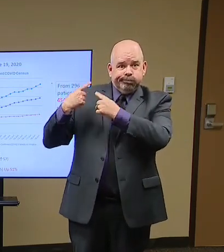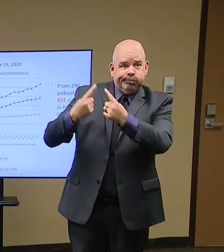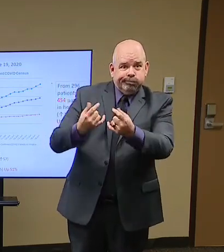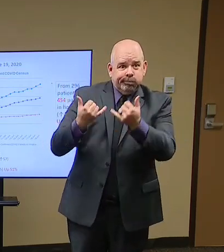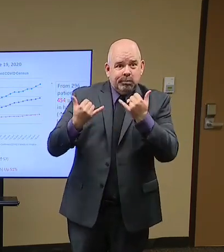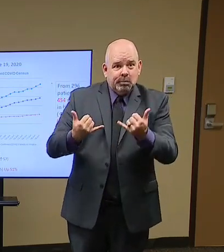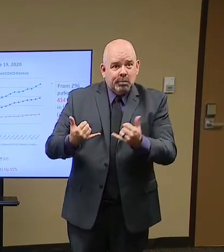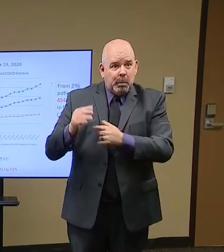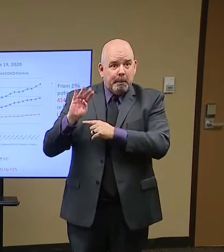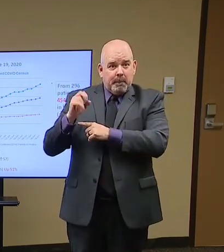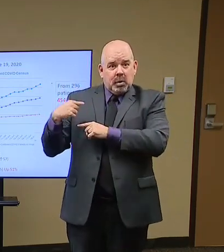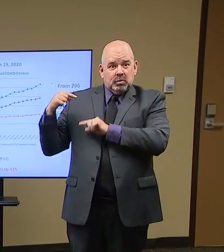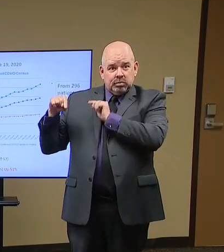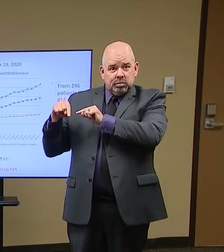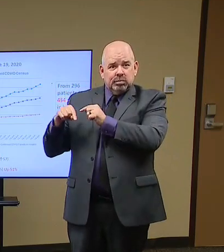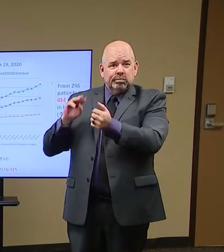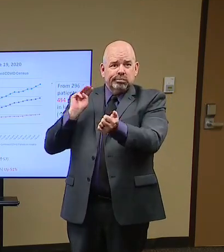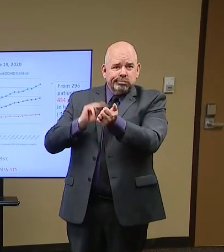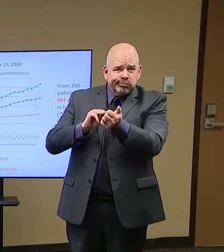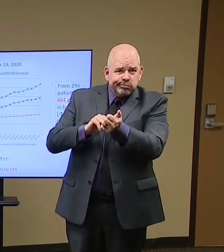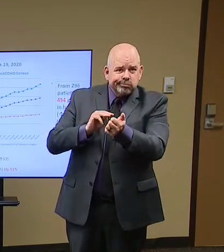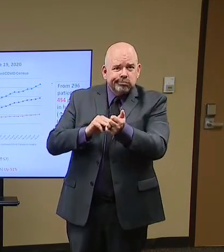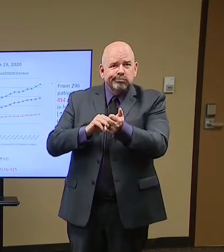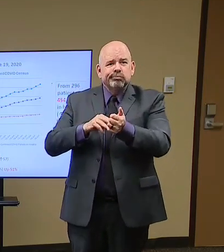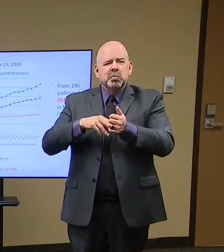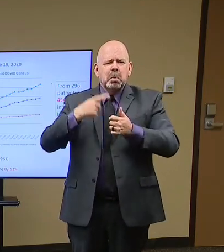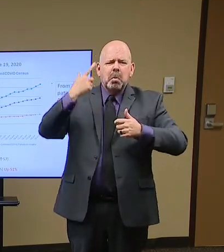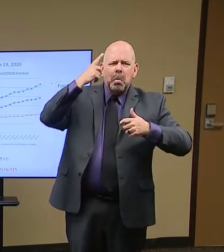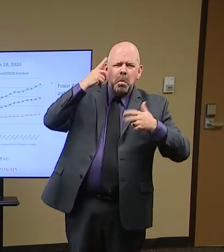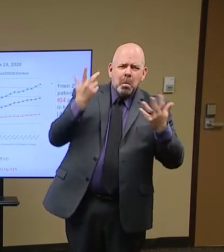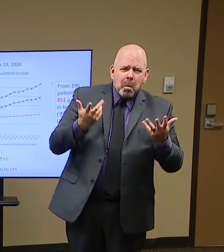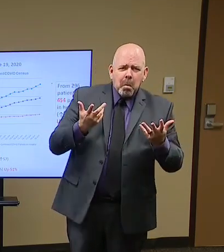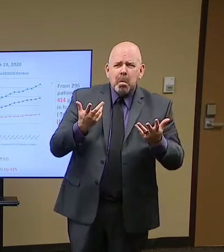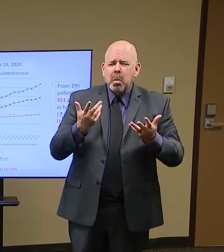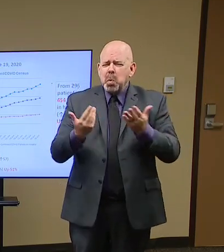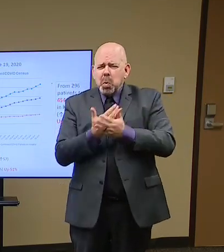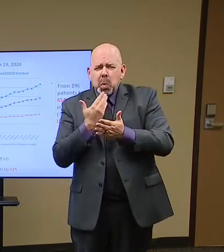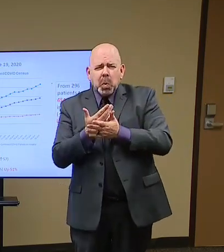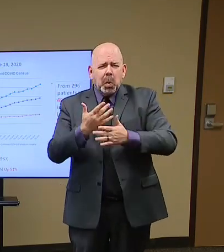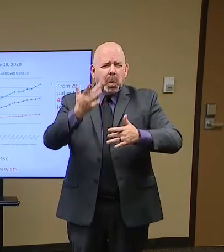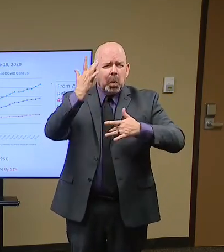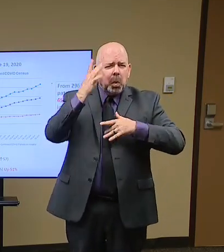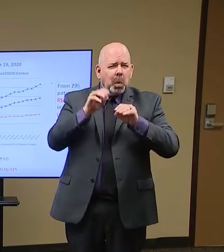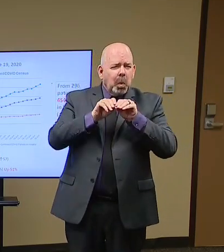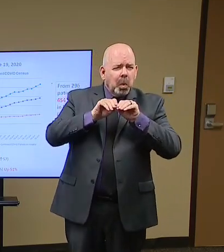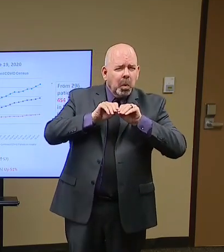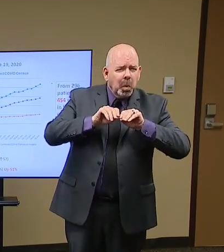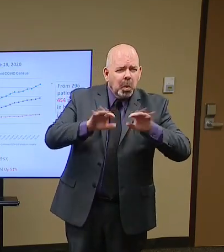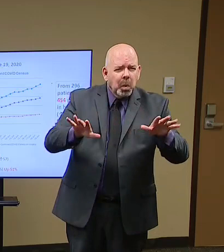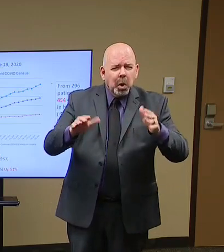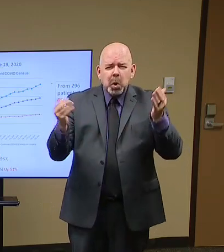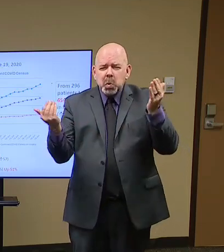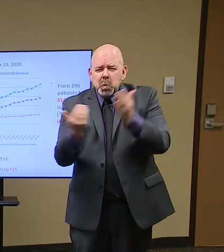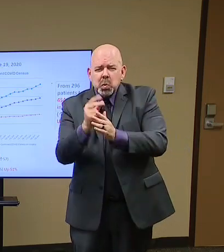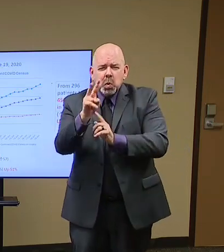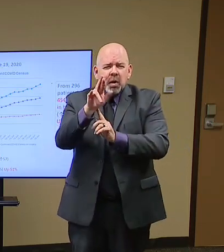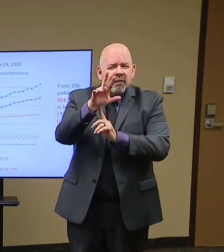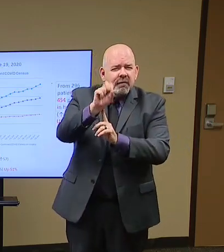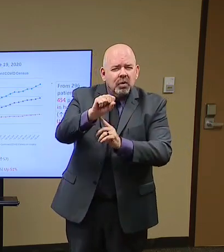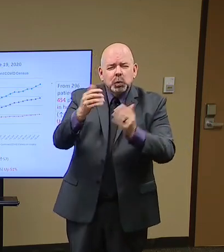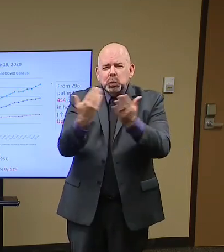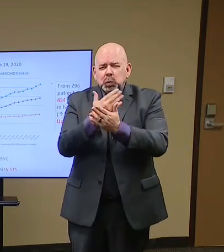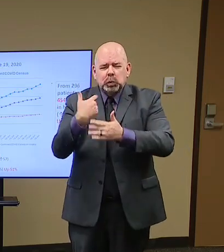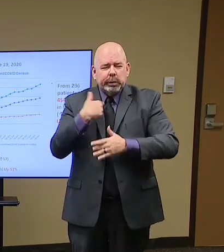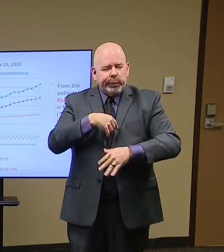that based on their best guess about this new virus, this novel coronavirus they call it, that the mask wouldn't do people much